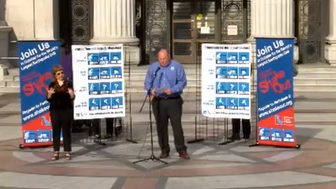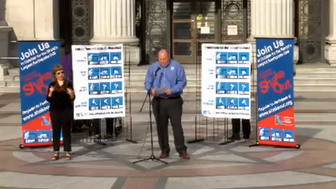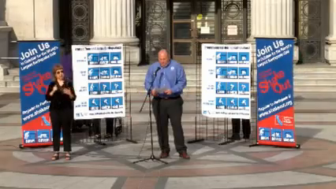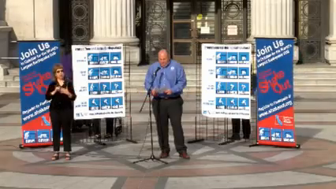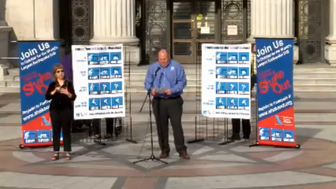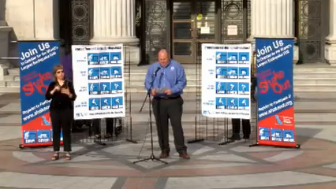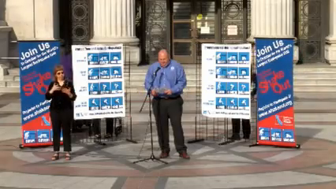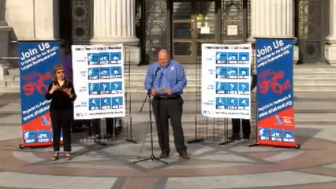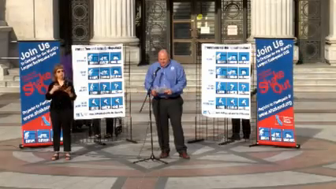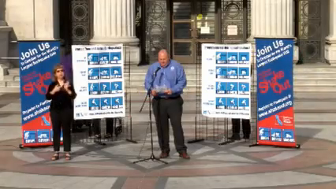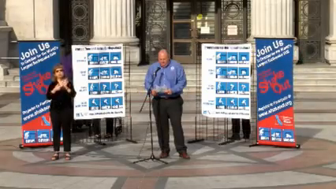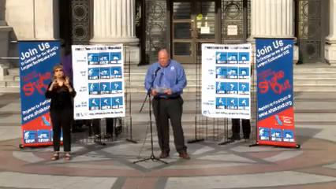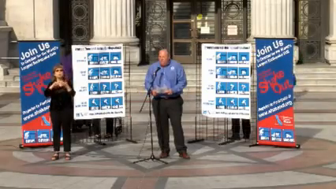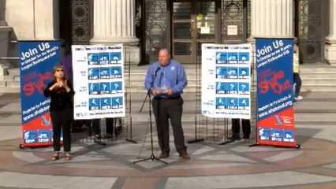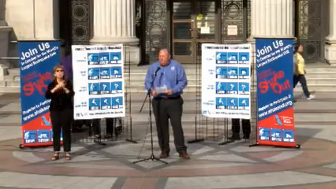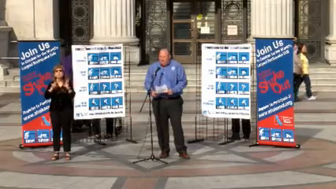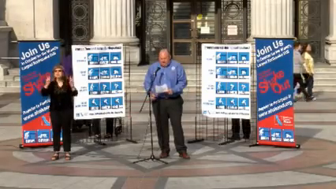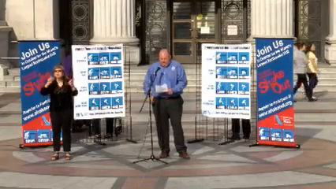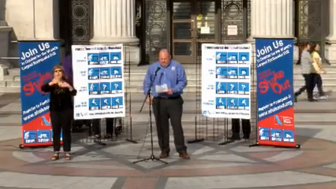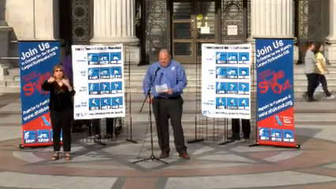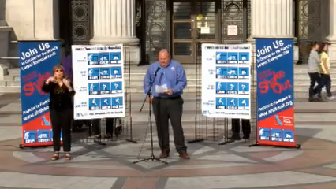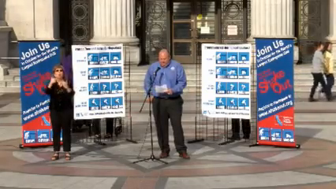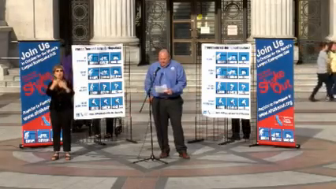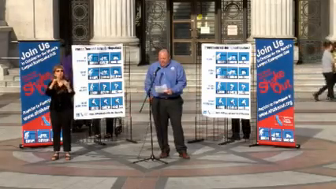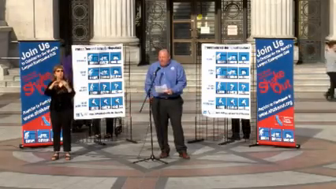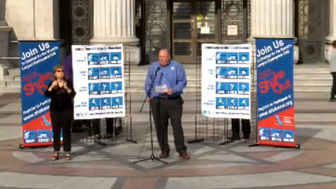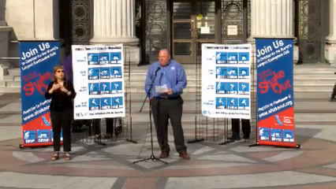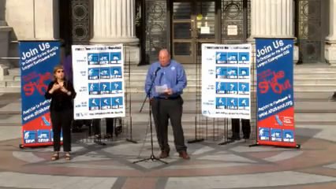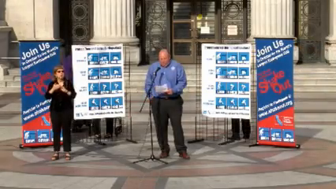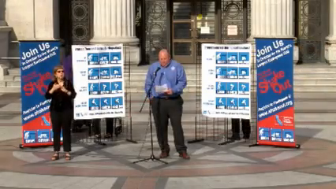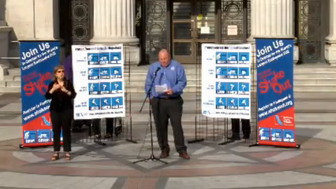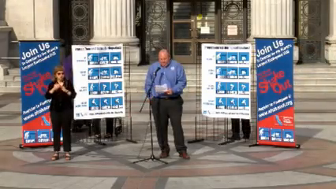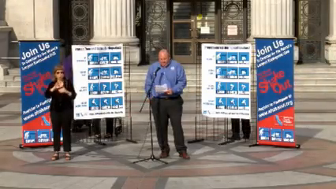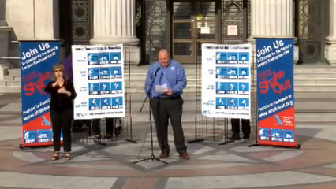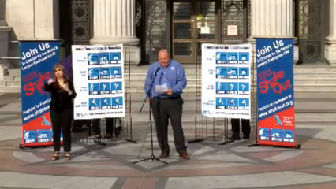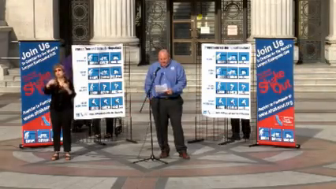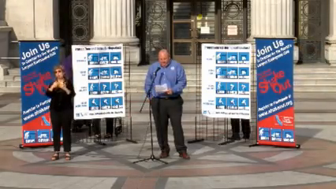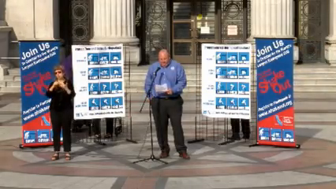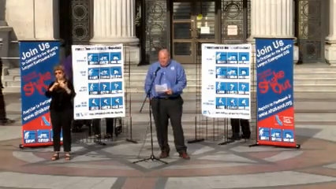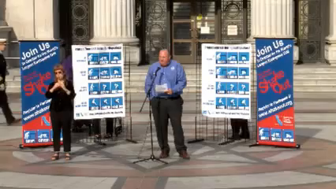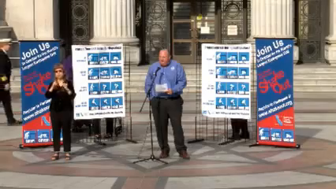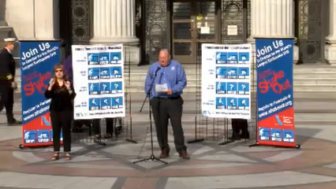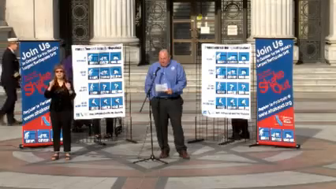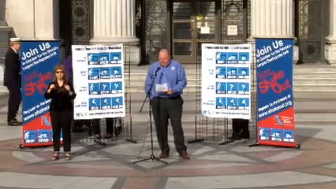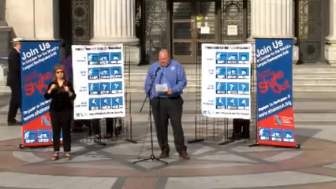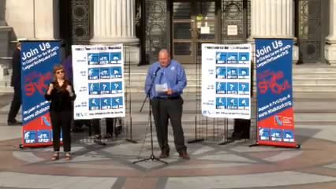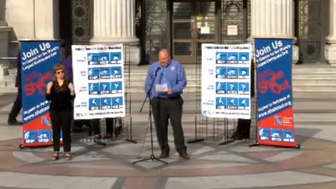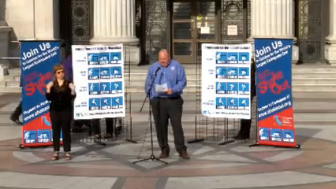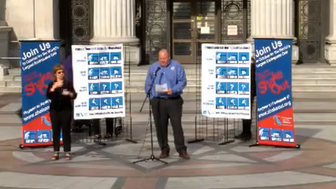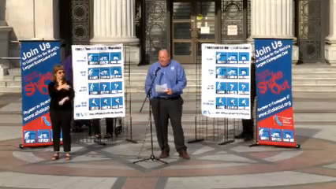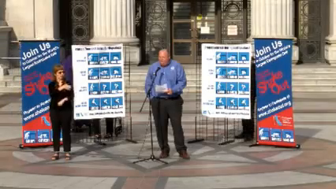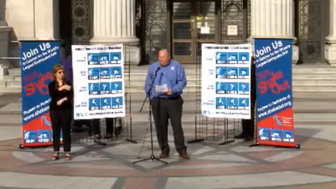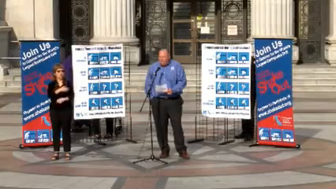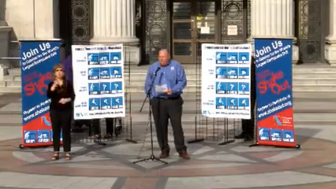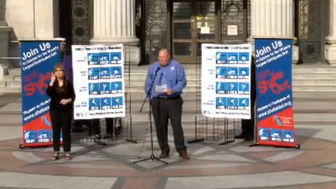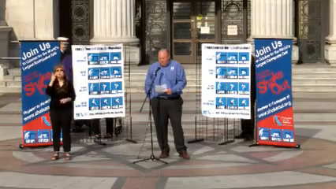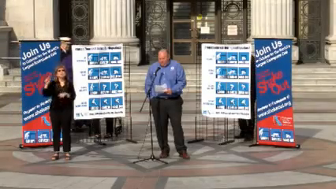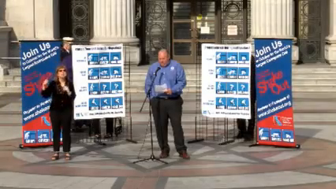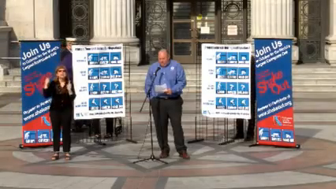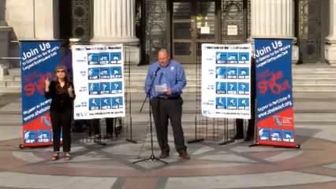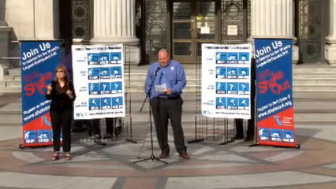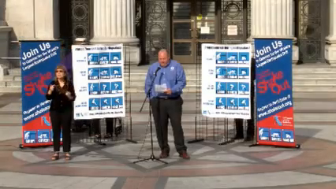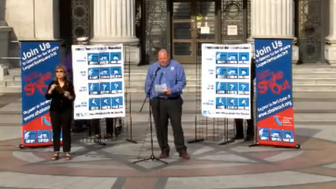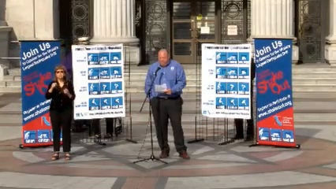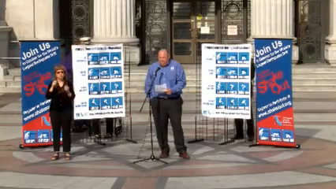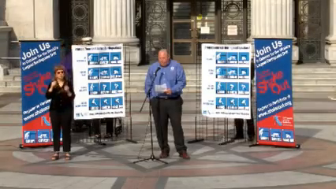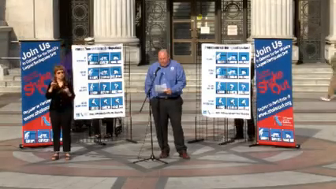terms of whole community. The whole community can be a powerful force, as we have seen in countless disasters, 95% of the